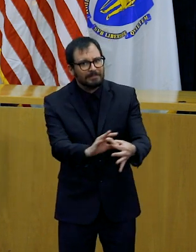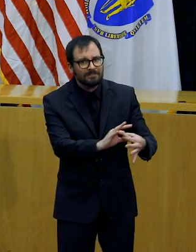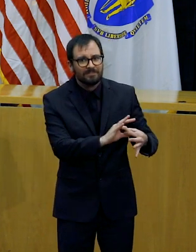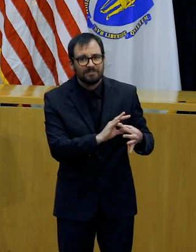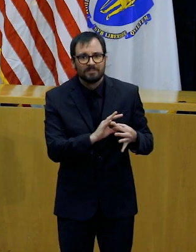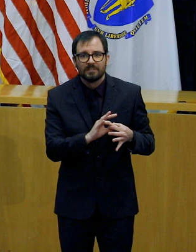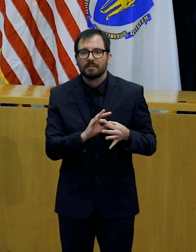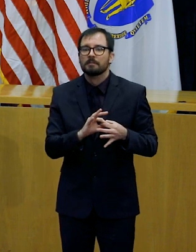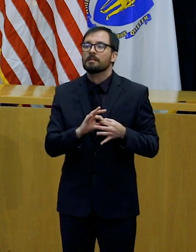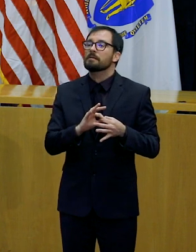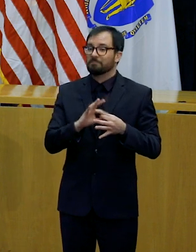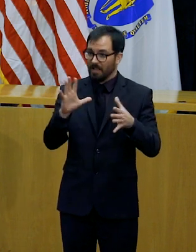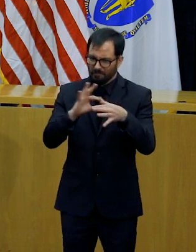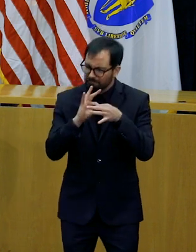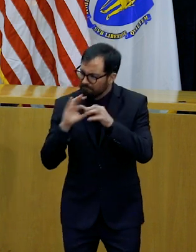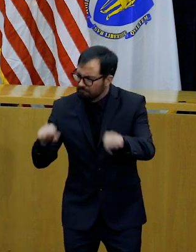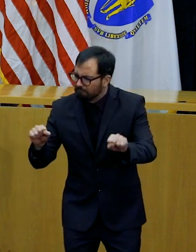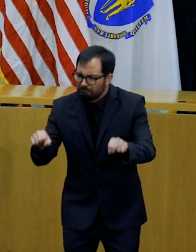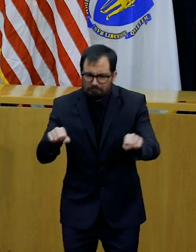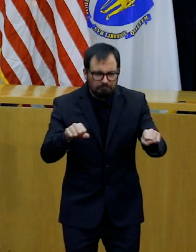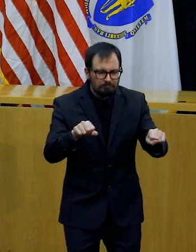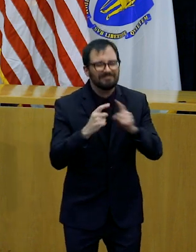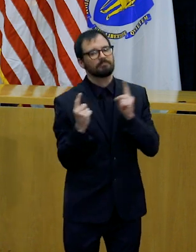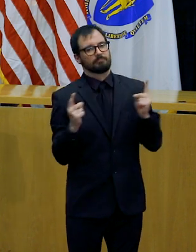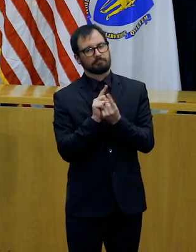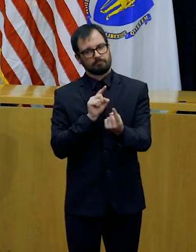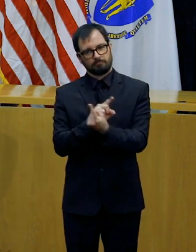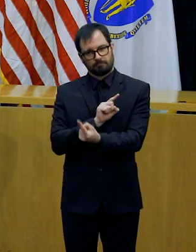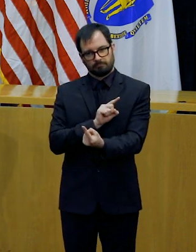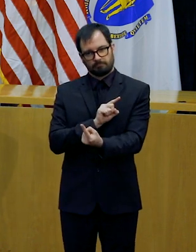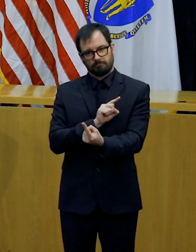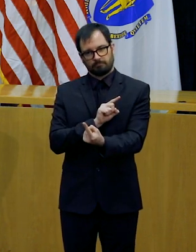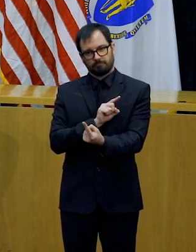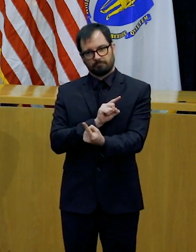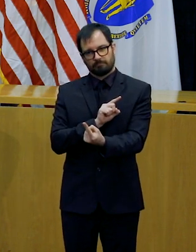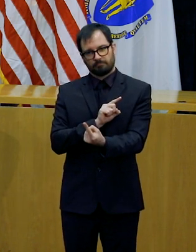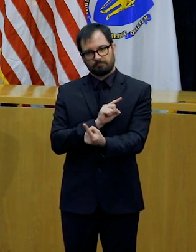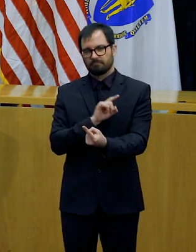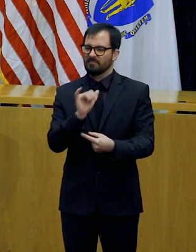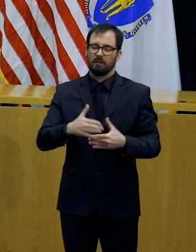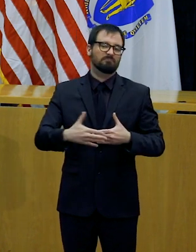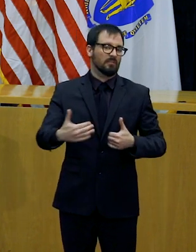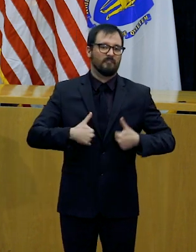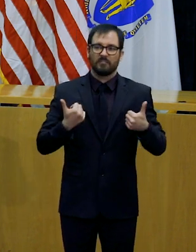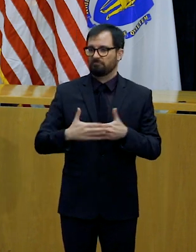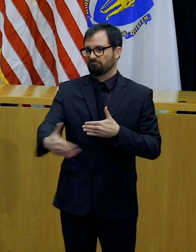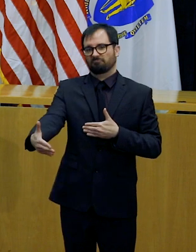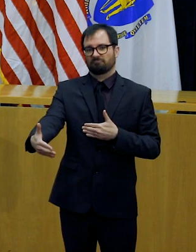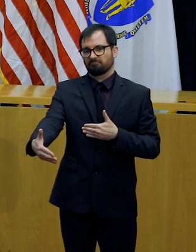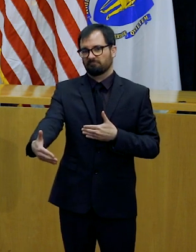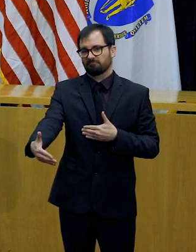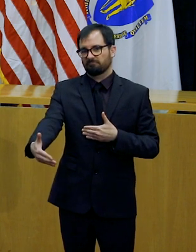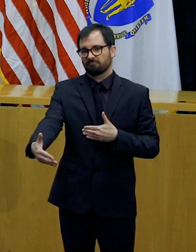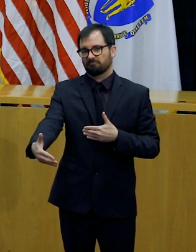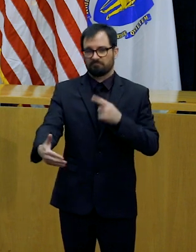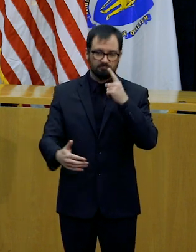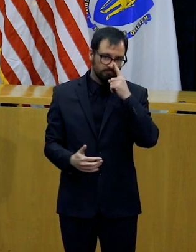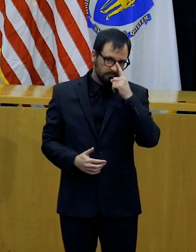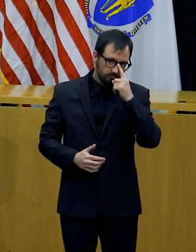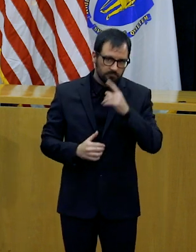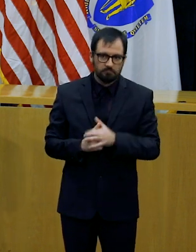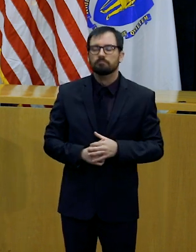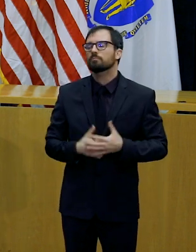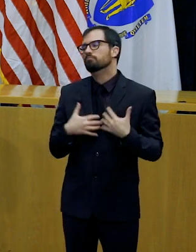and is very much a real part of our lives. So it's just really a thank you and appreciation